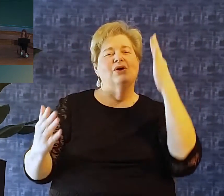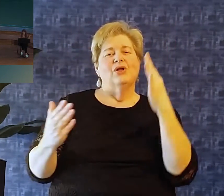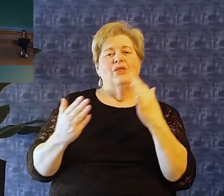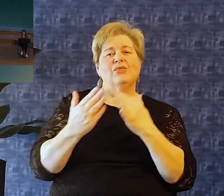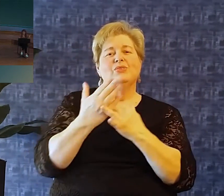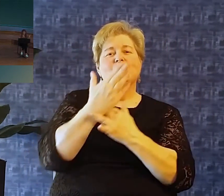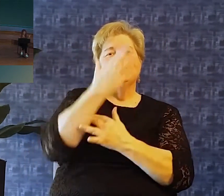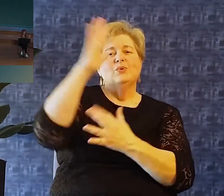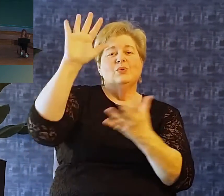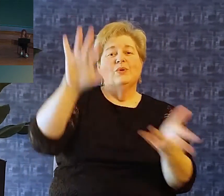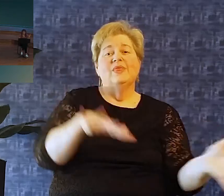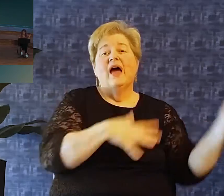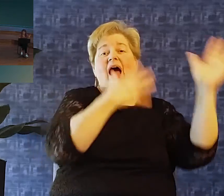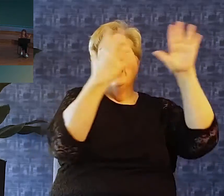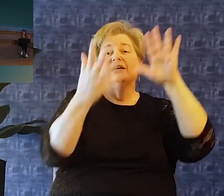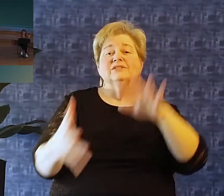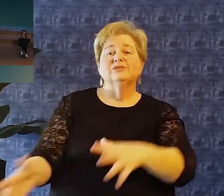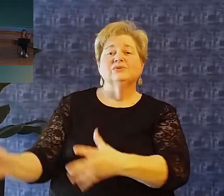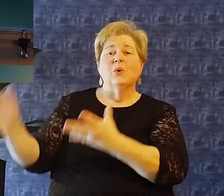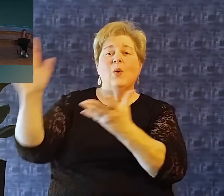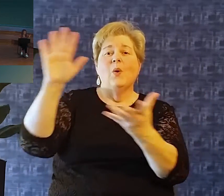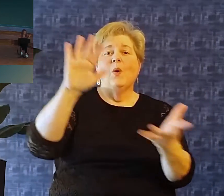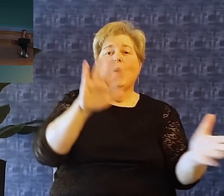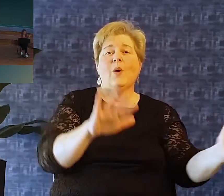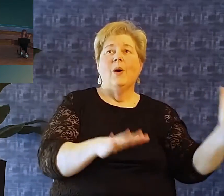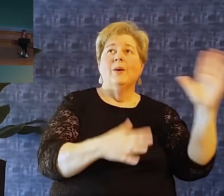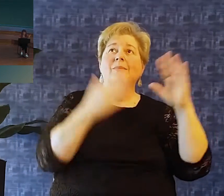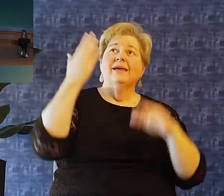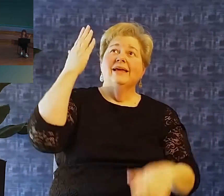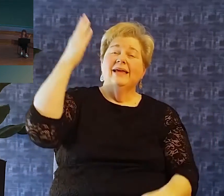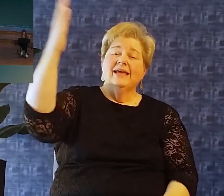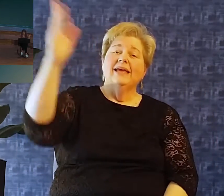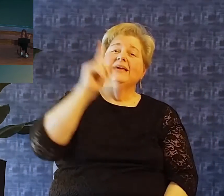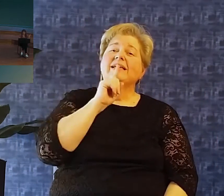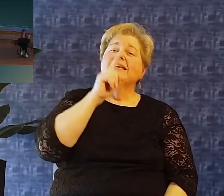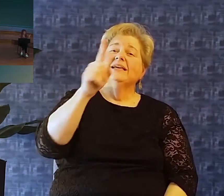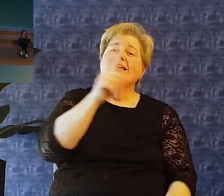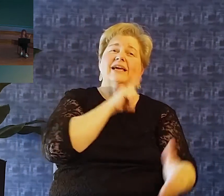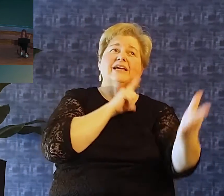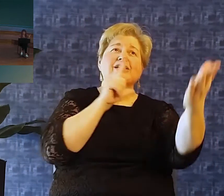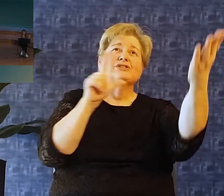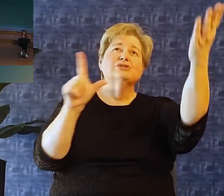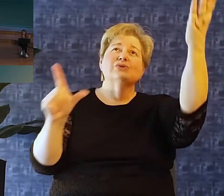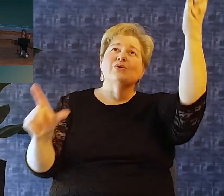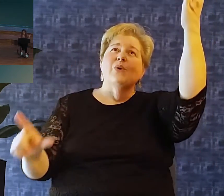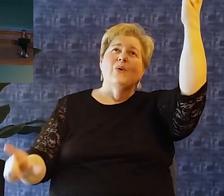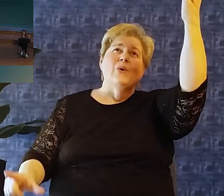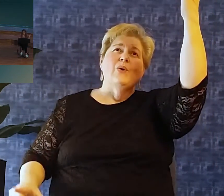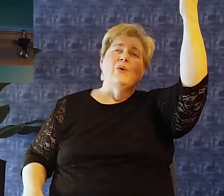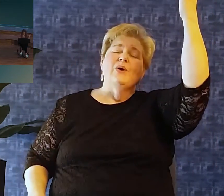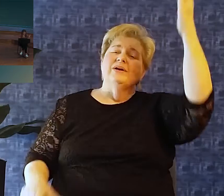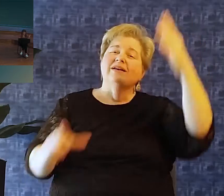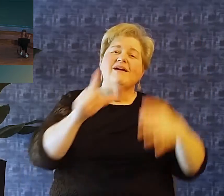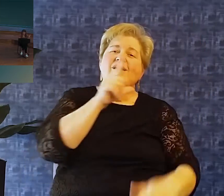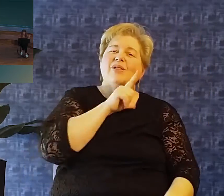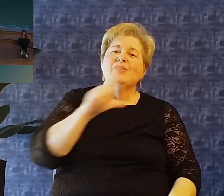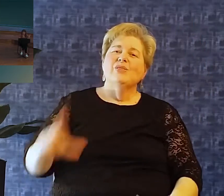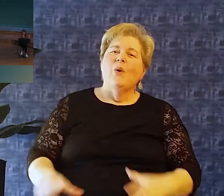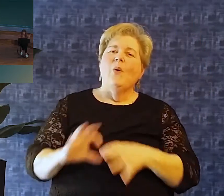Through the storm, He is born